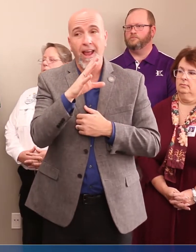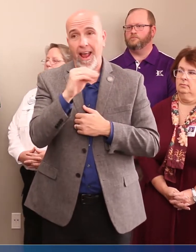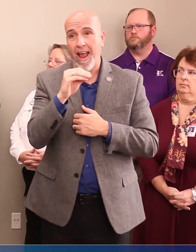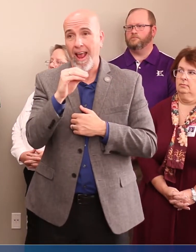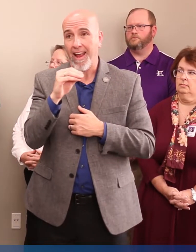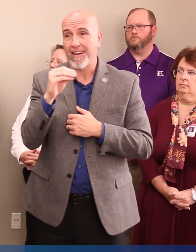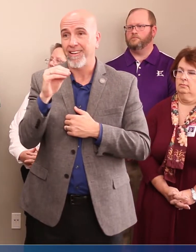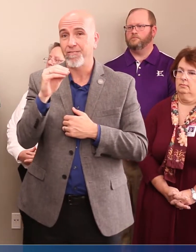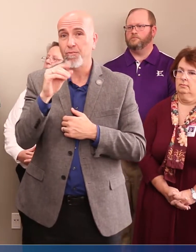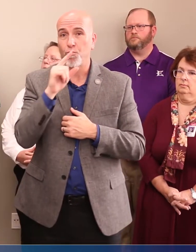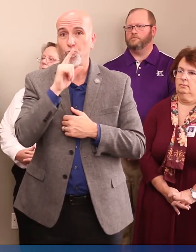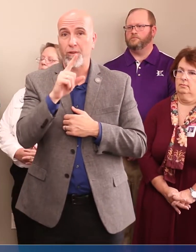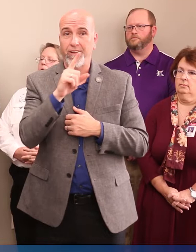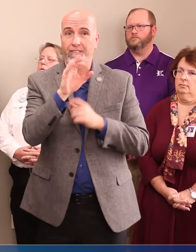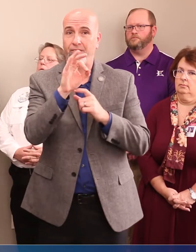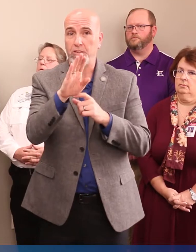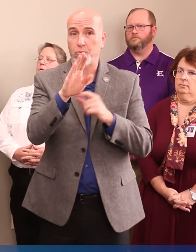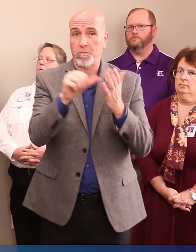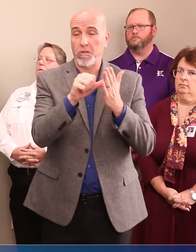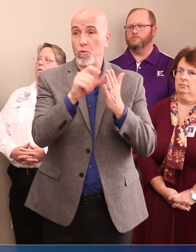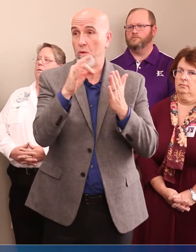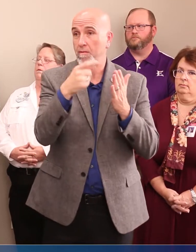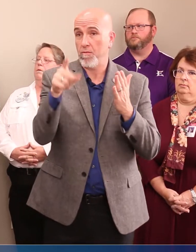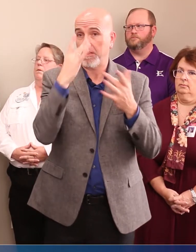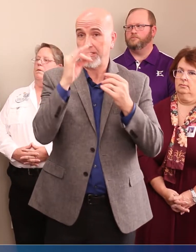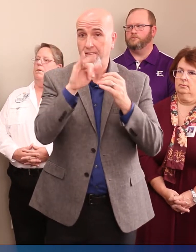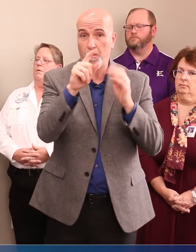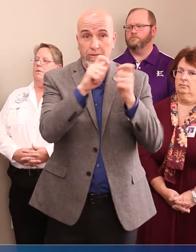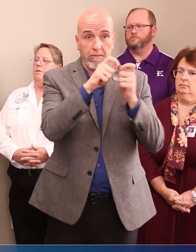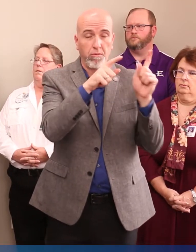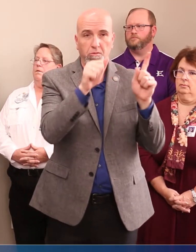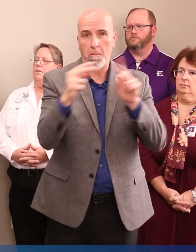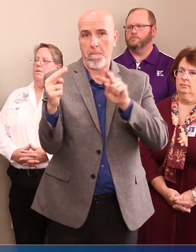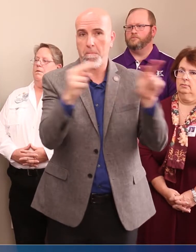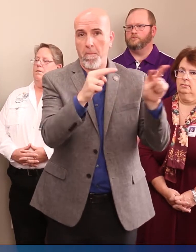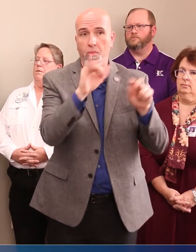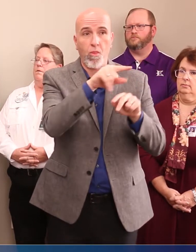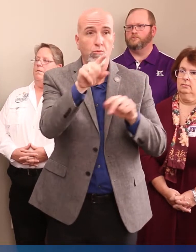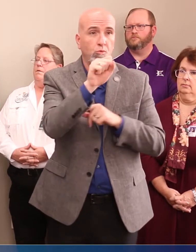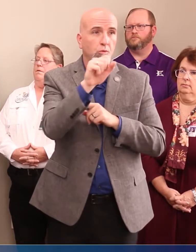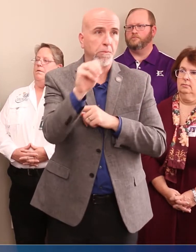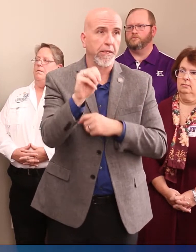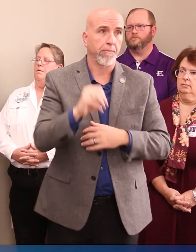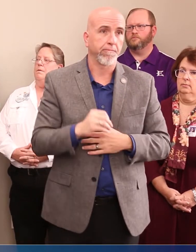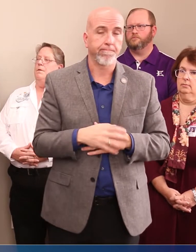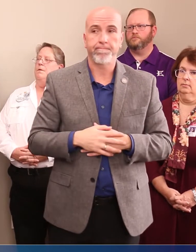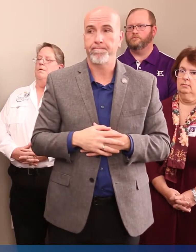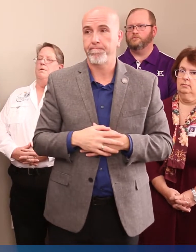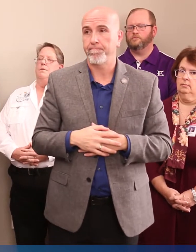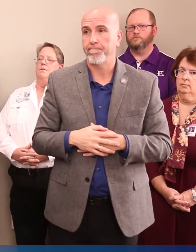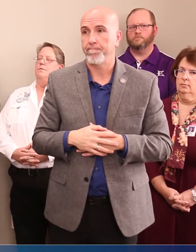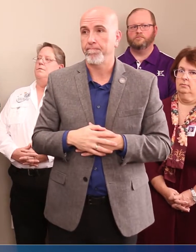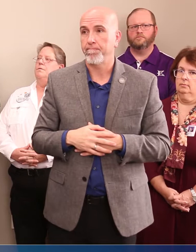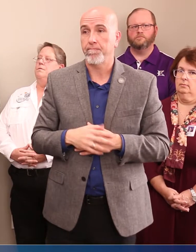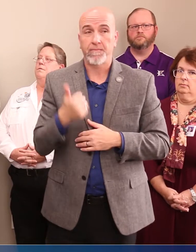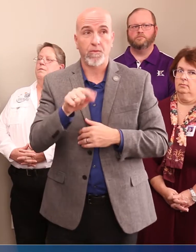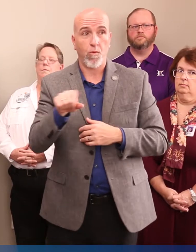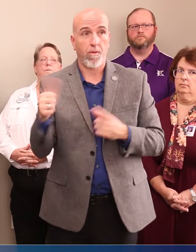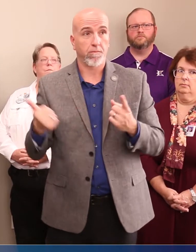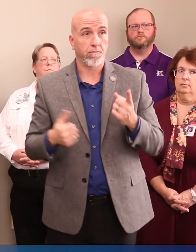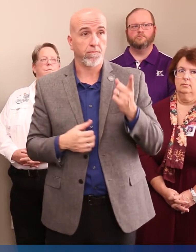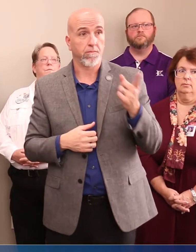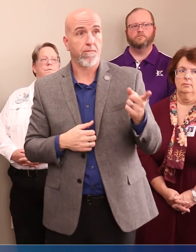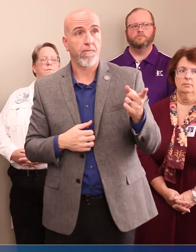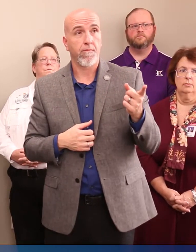Facebook page, so anyone interested in the details should monitor those social media platforms. Anybody else?